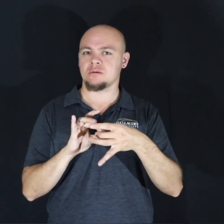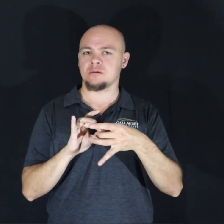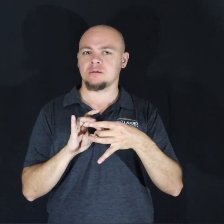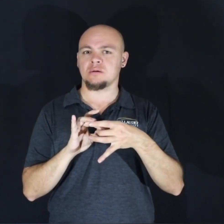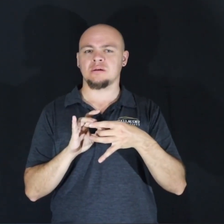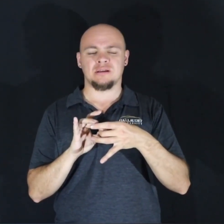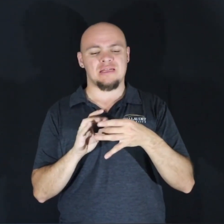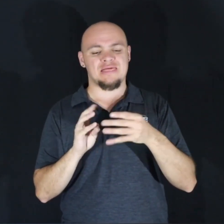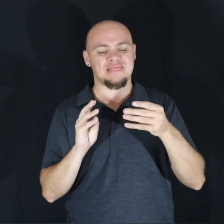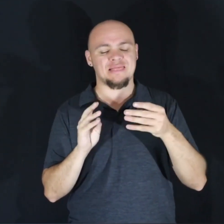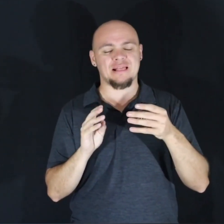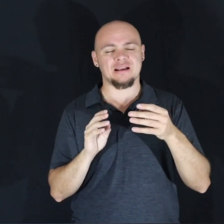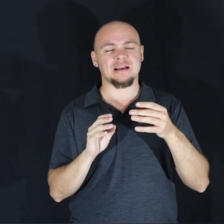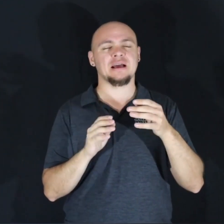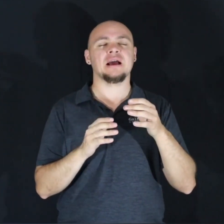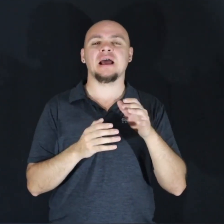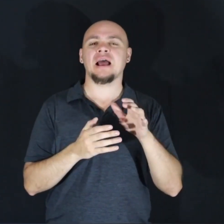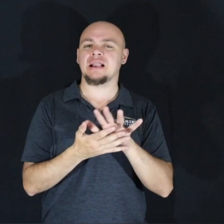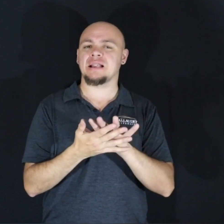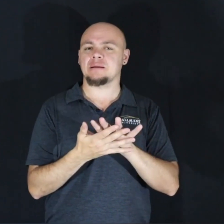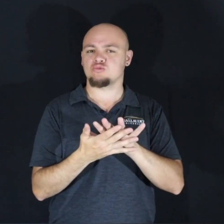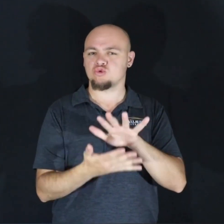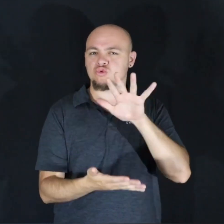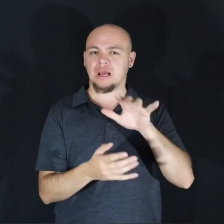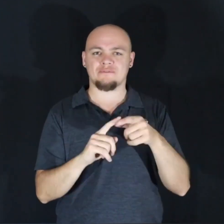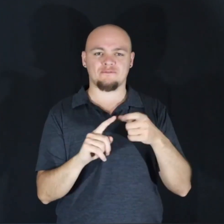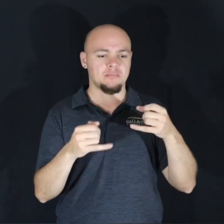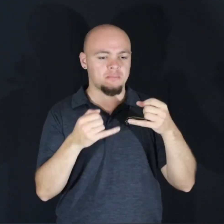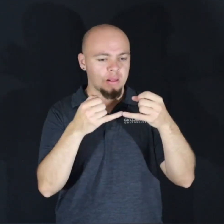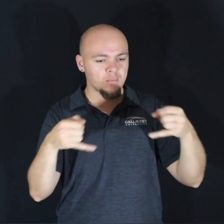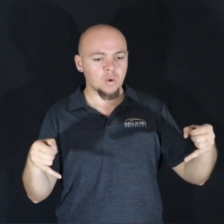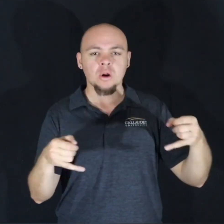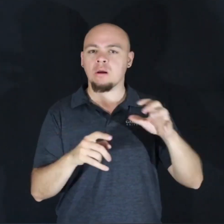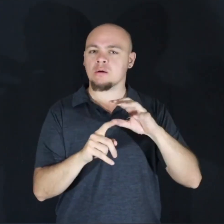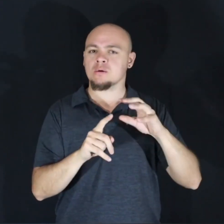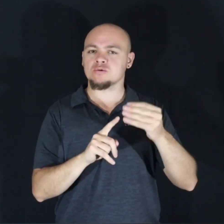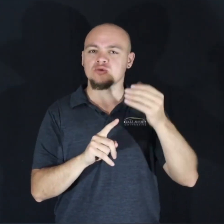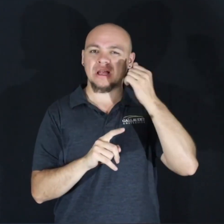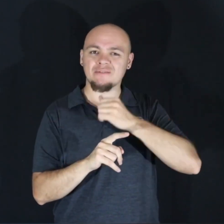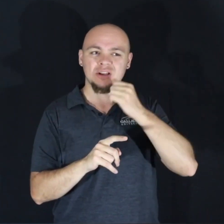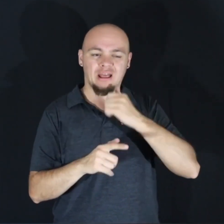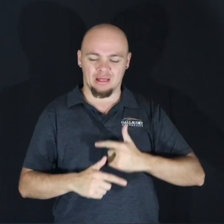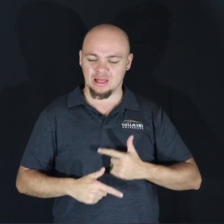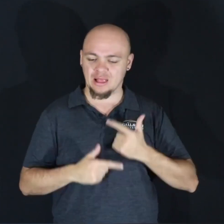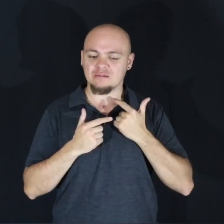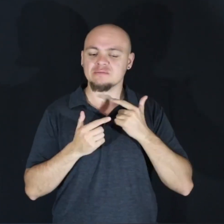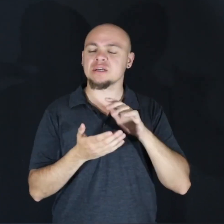borders and cultural divides of our daily lives.